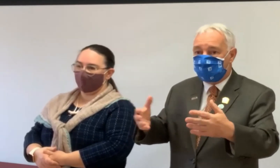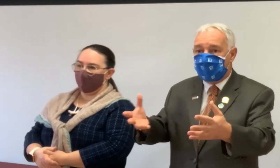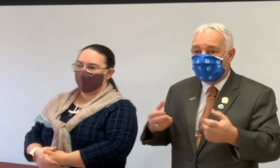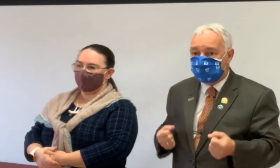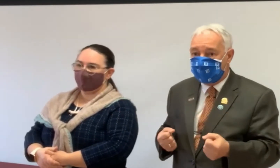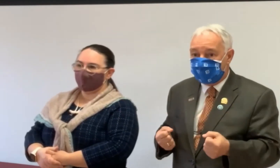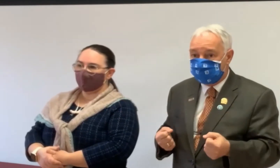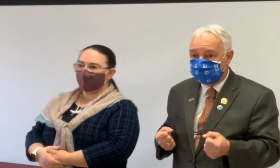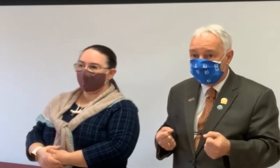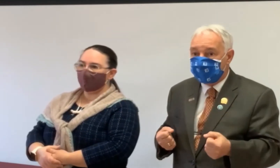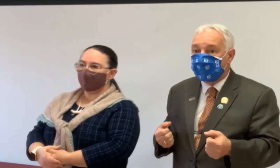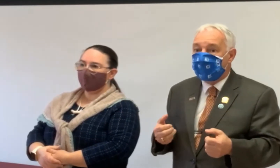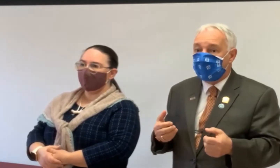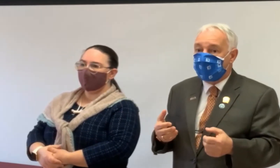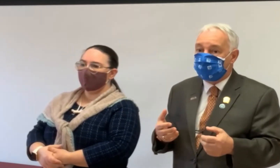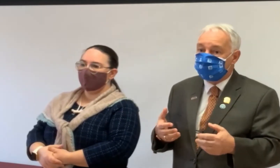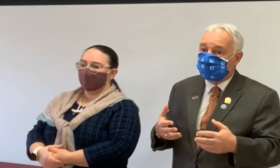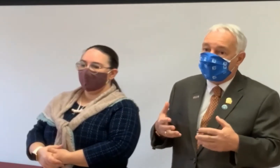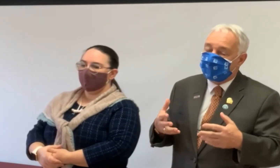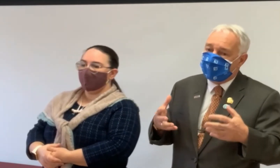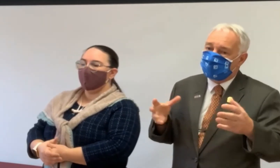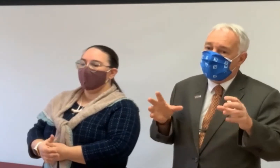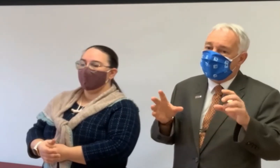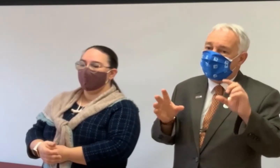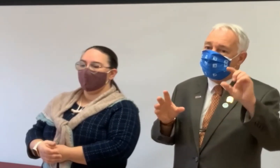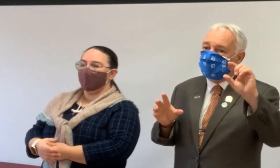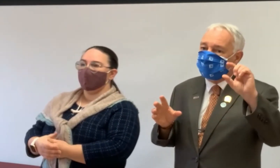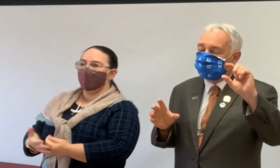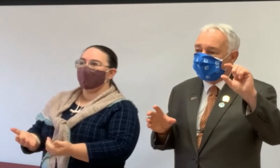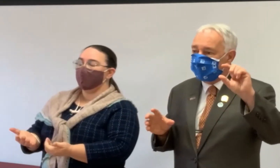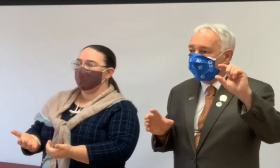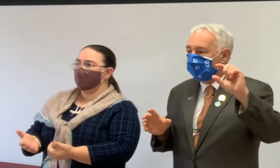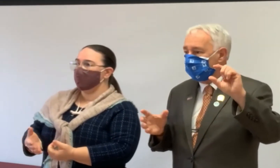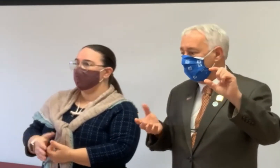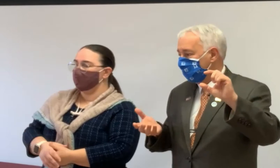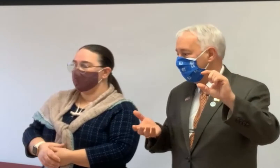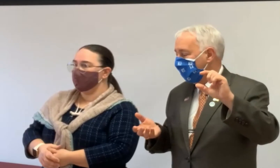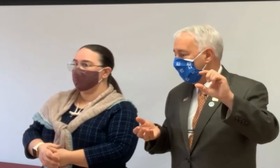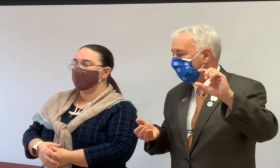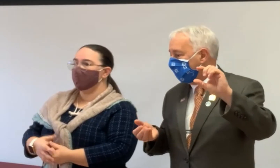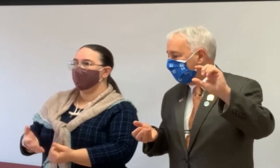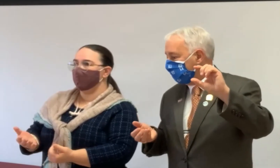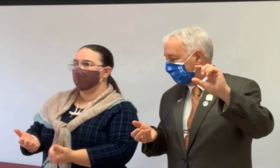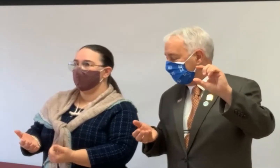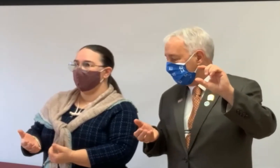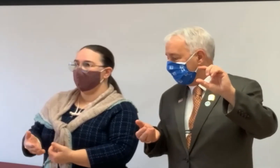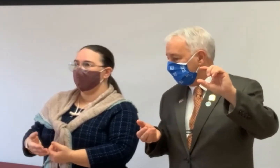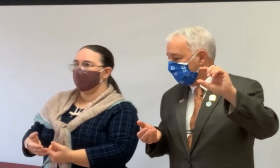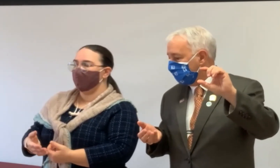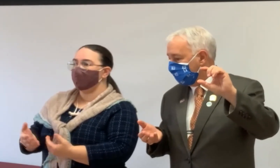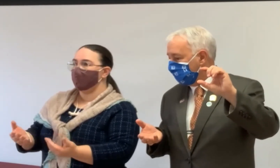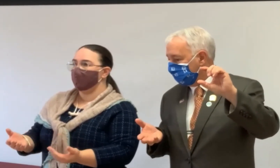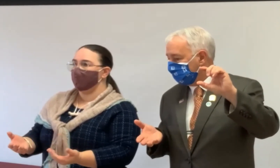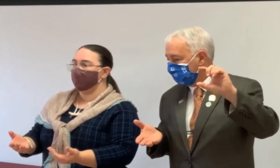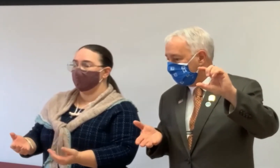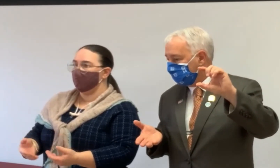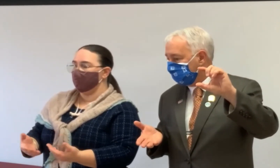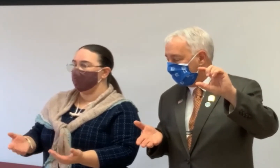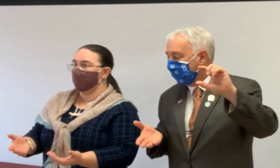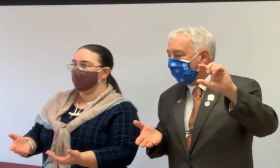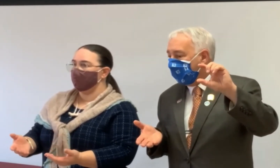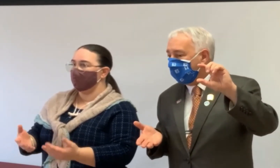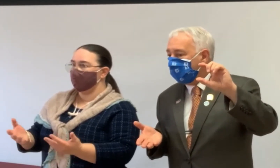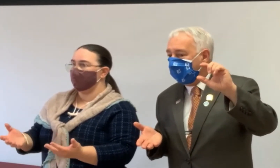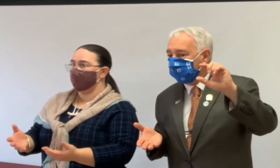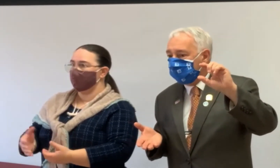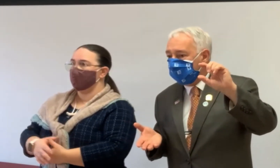estate for any money. Um, they're called non-recourse loans. So they never come after you if you owe